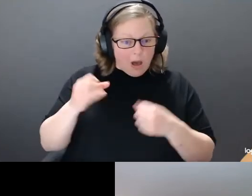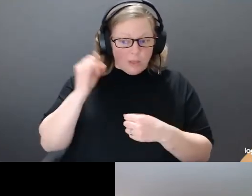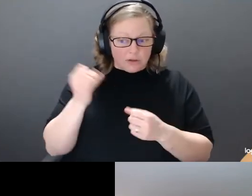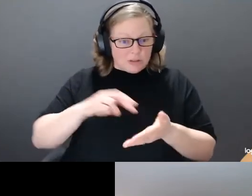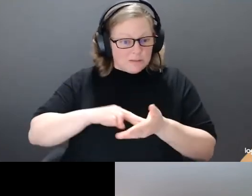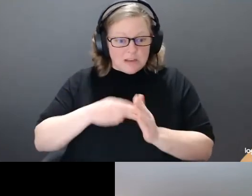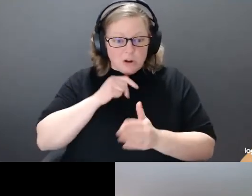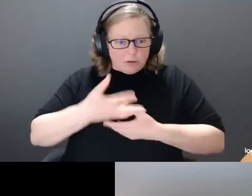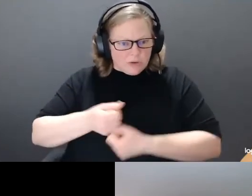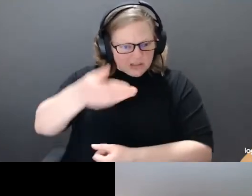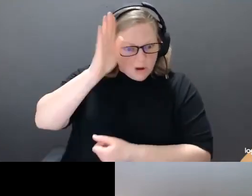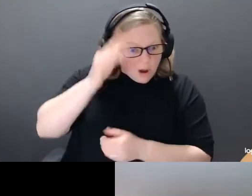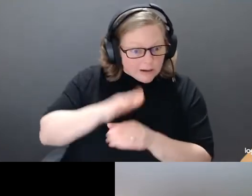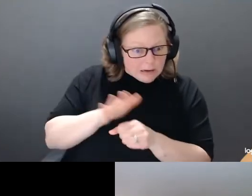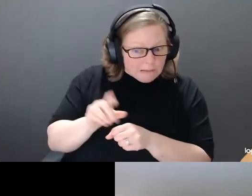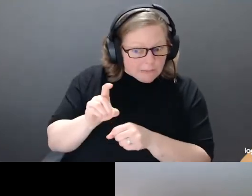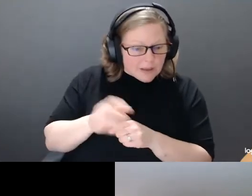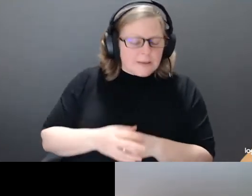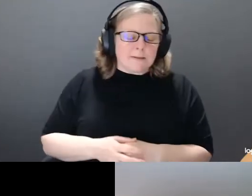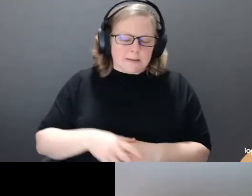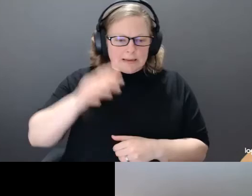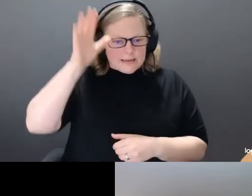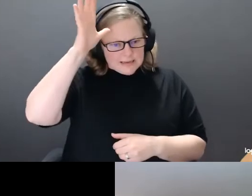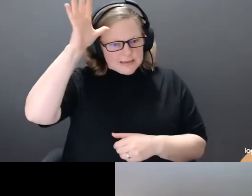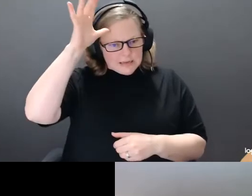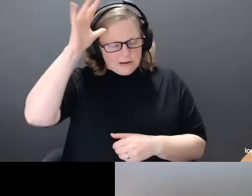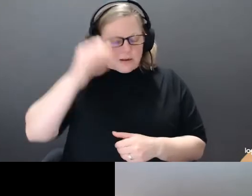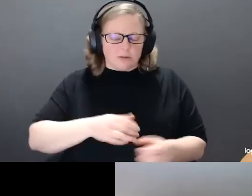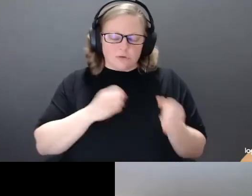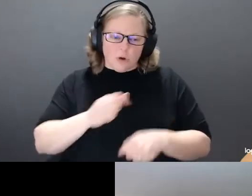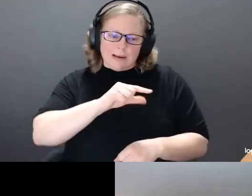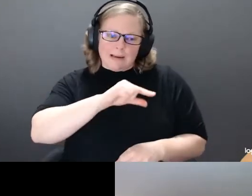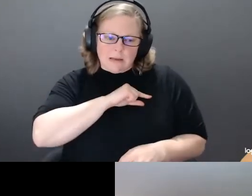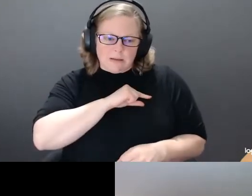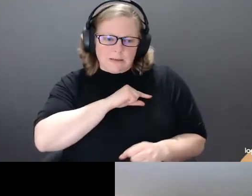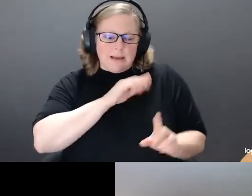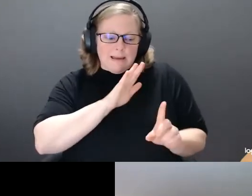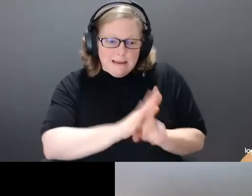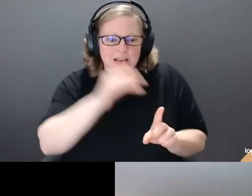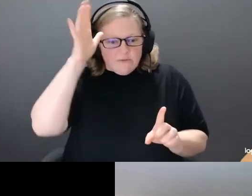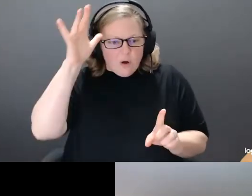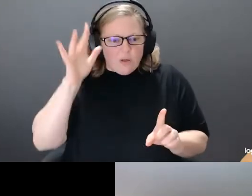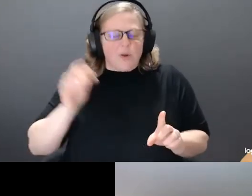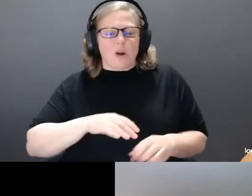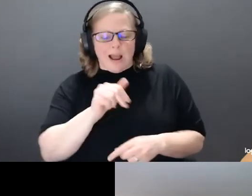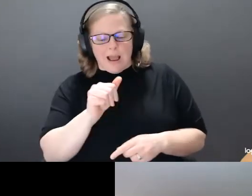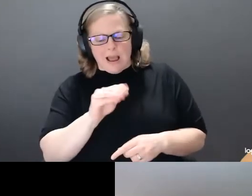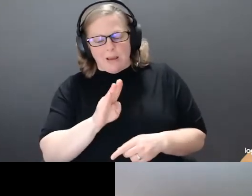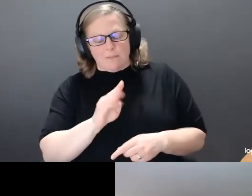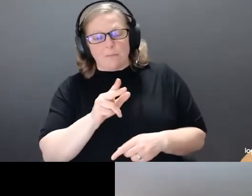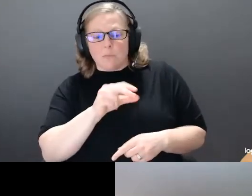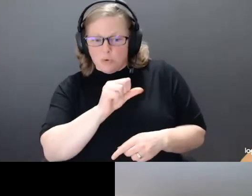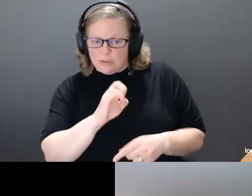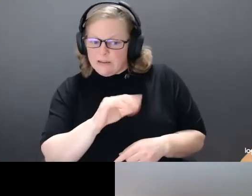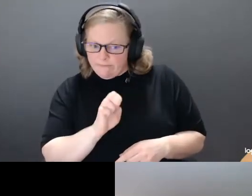already carried a strong sense of guilt. He harbored the demons of an abusive father. Born in 1896, 18 years